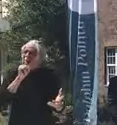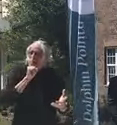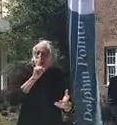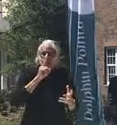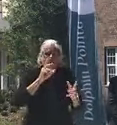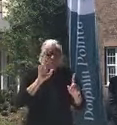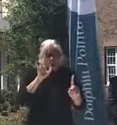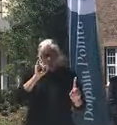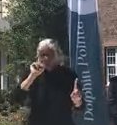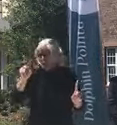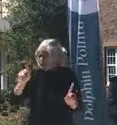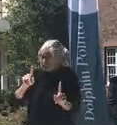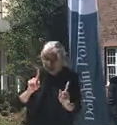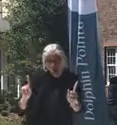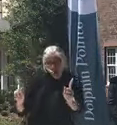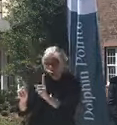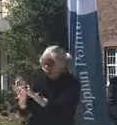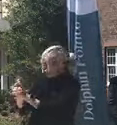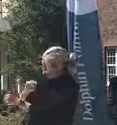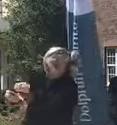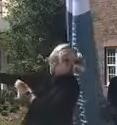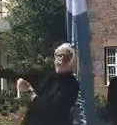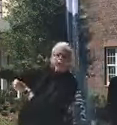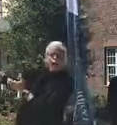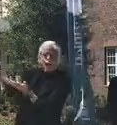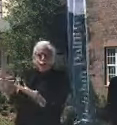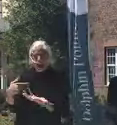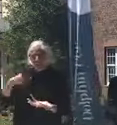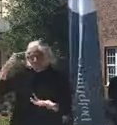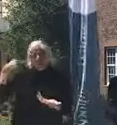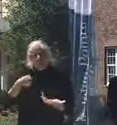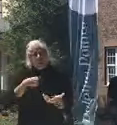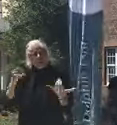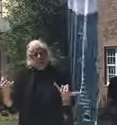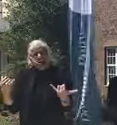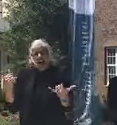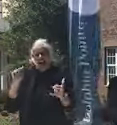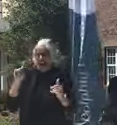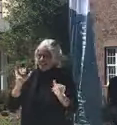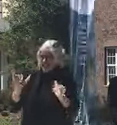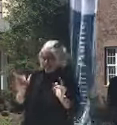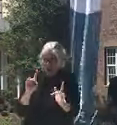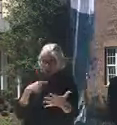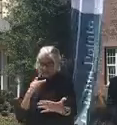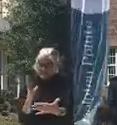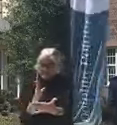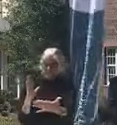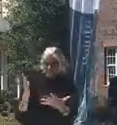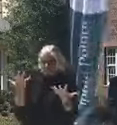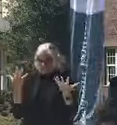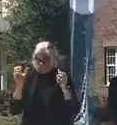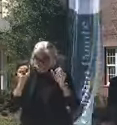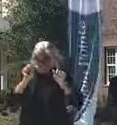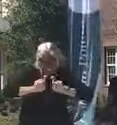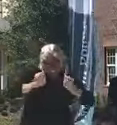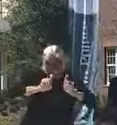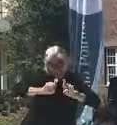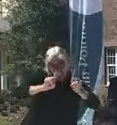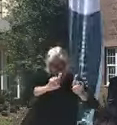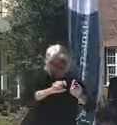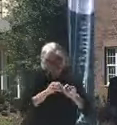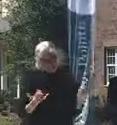residents here. I think you can. And I think we're now at a portion where we're doing a lot of testing in these facilities.